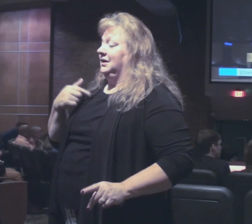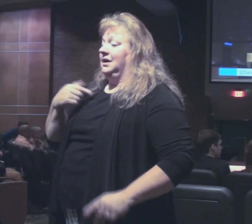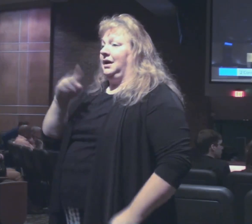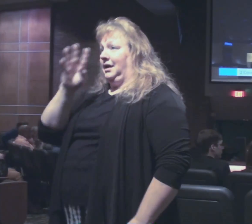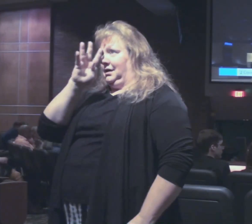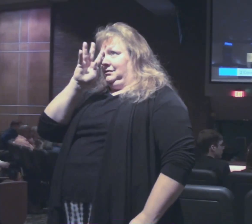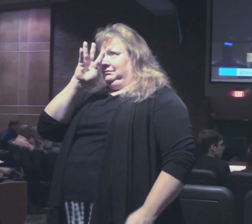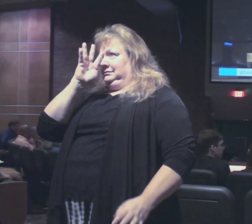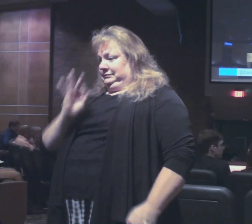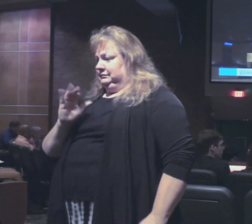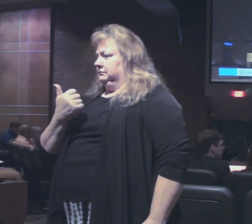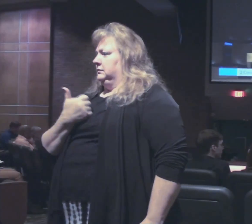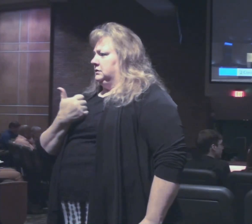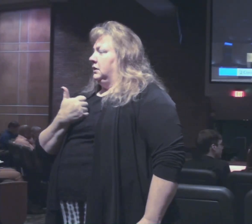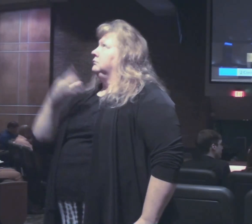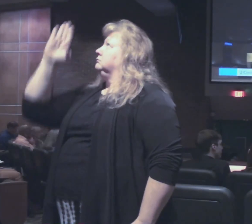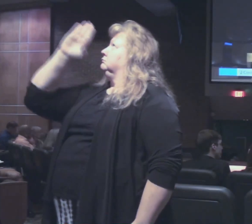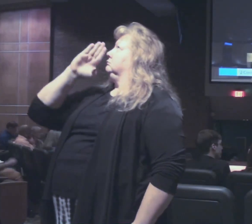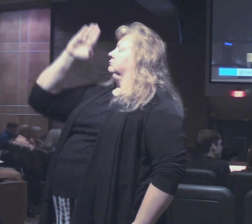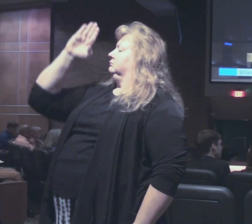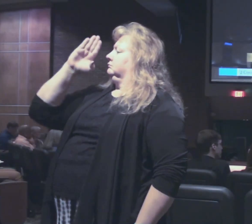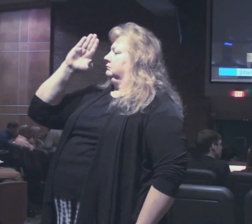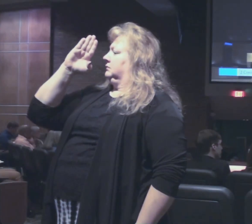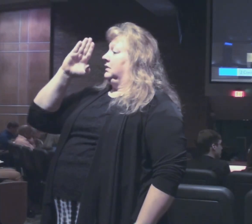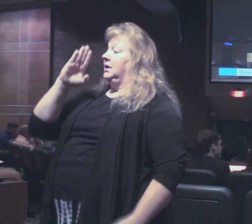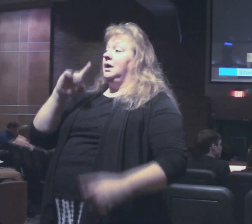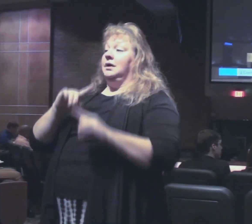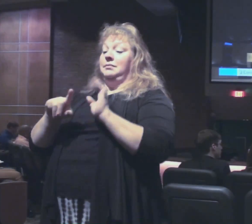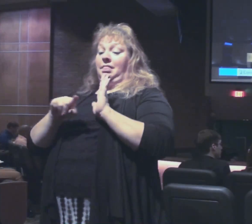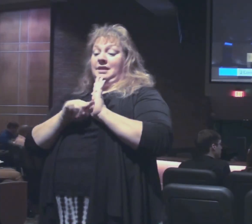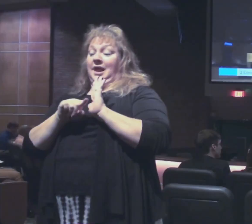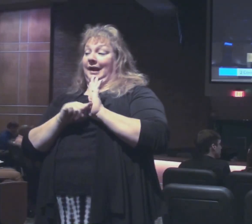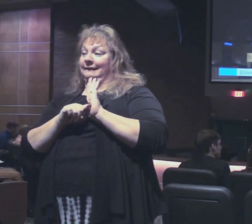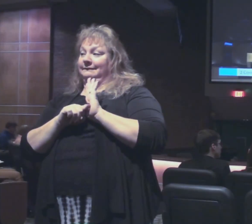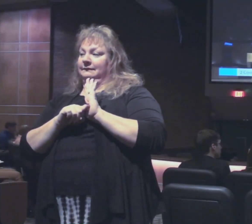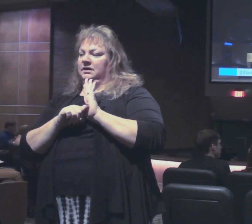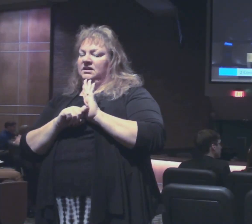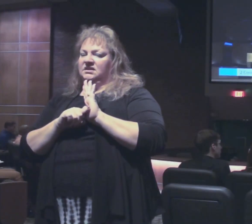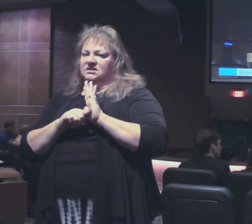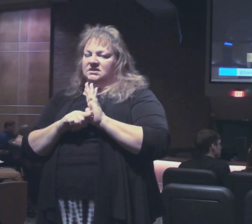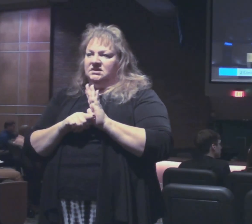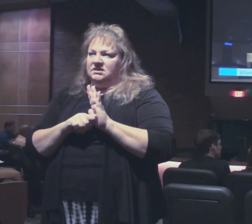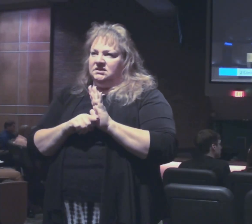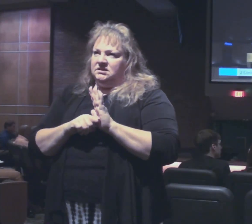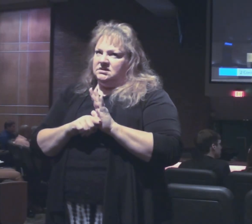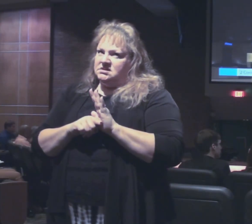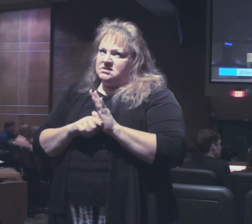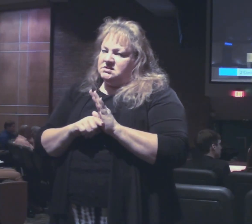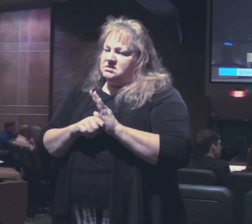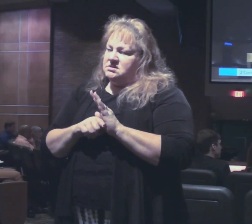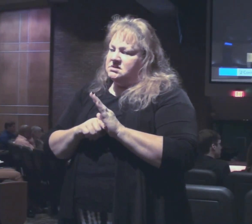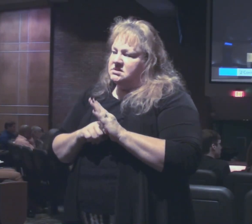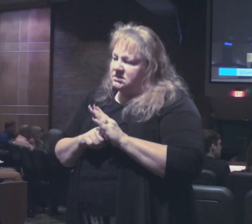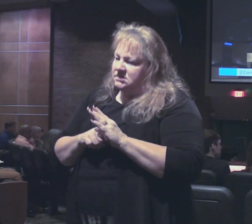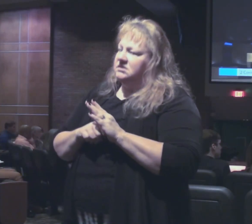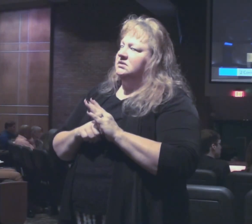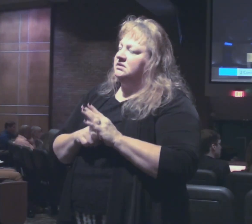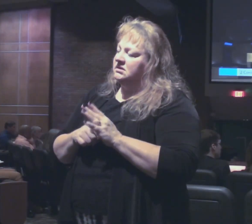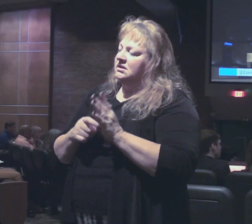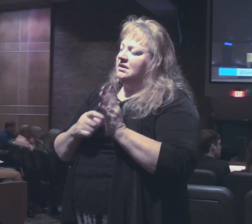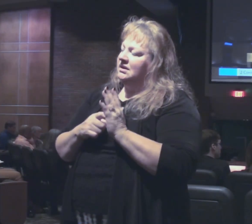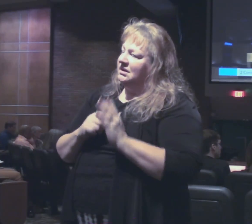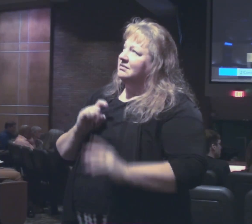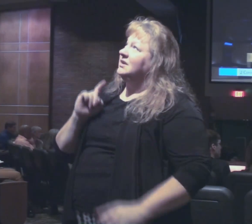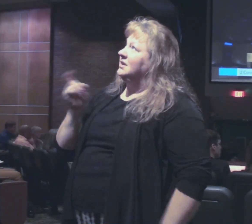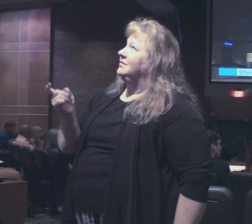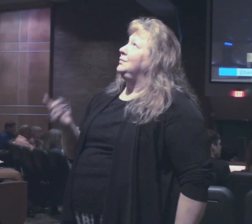our own mind here. And the negative of that is you don't give grudgingly or under compulsion.